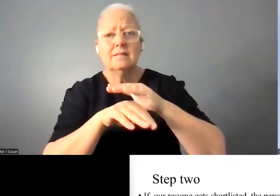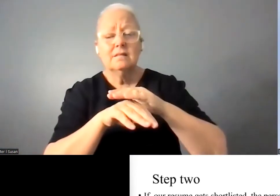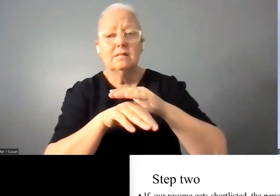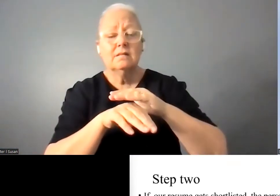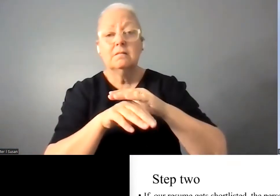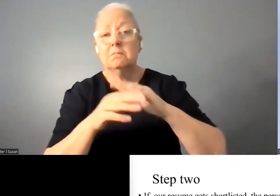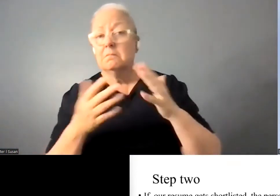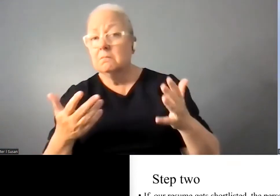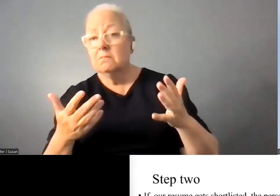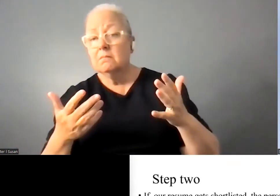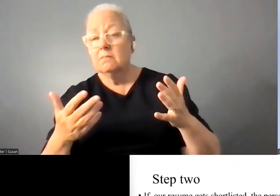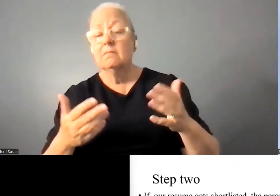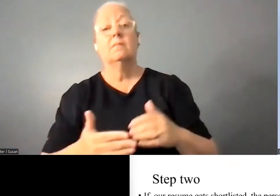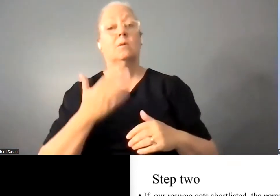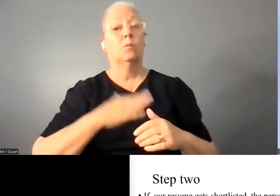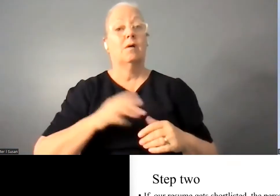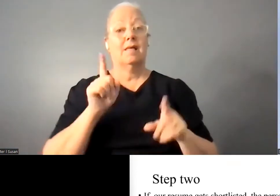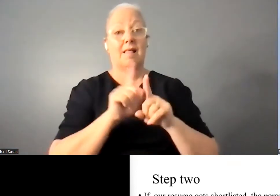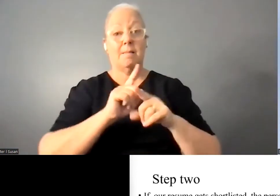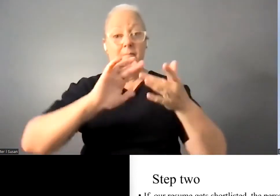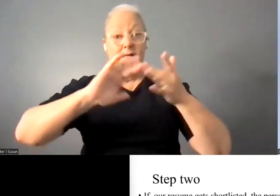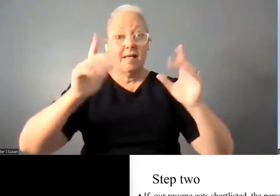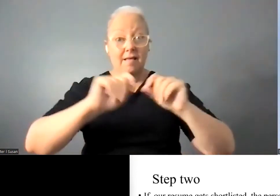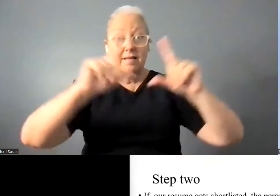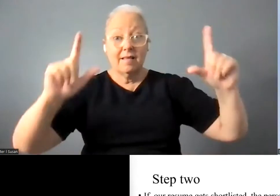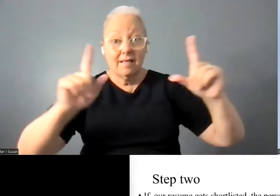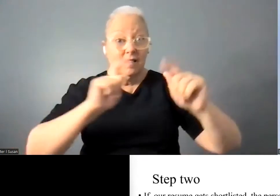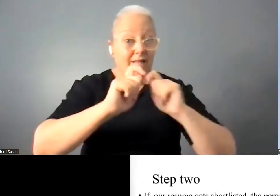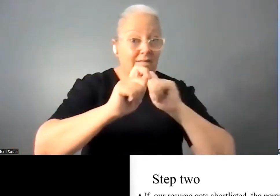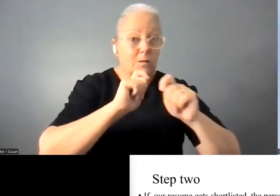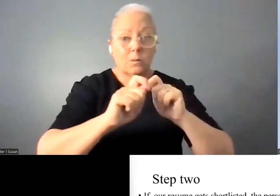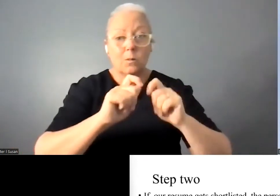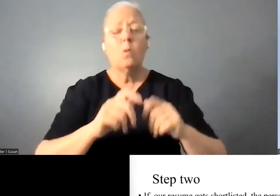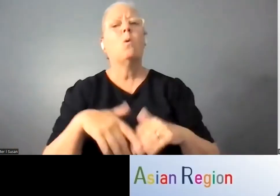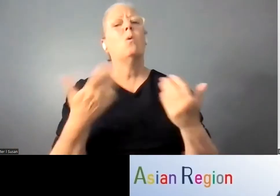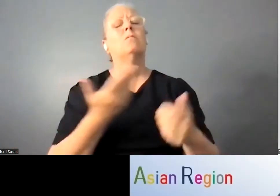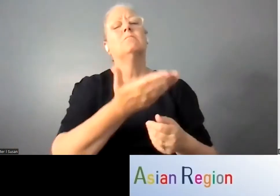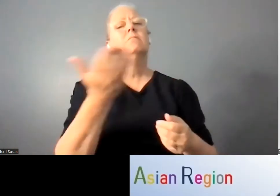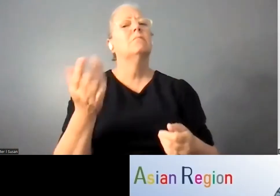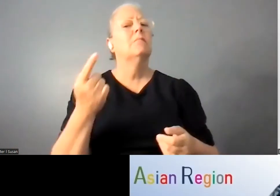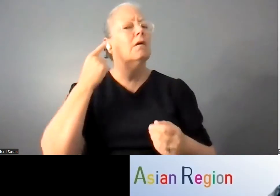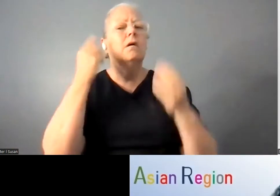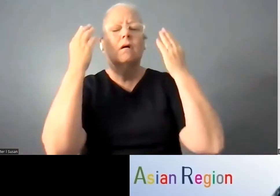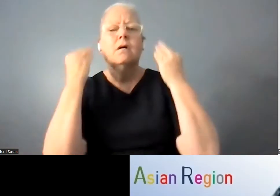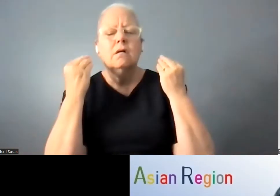person able to fully access those with hearing impairment may need the